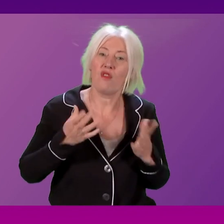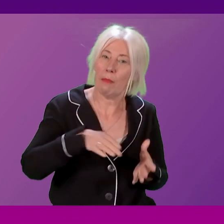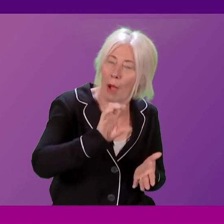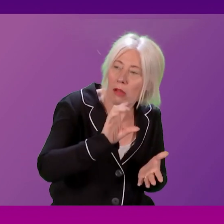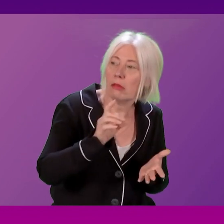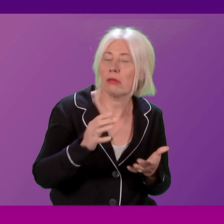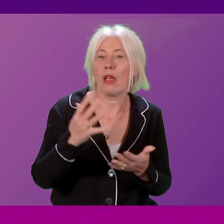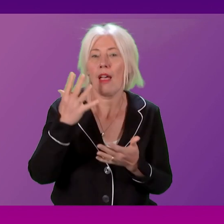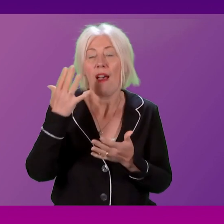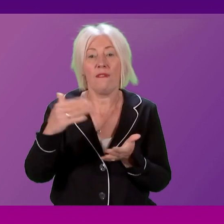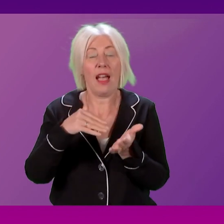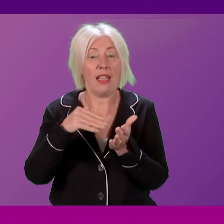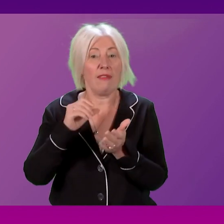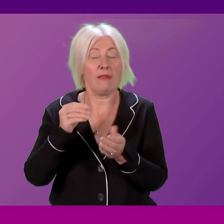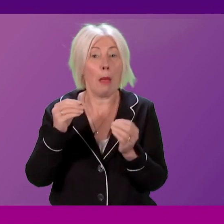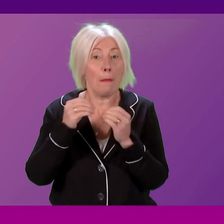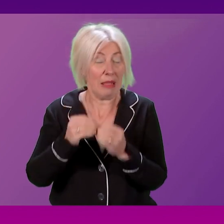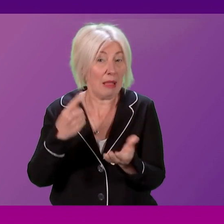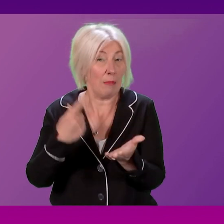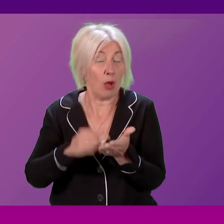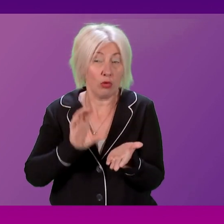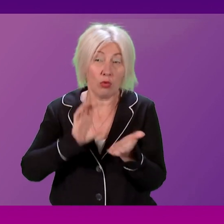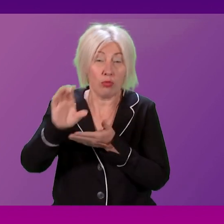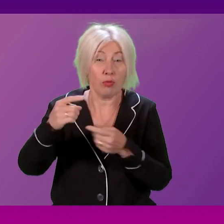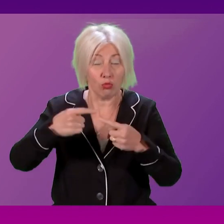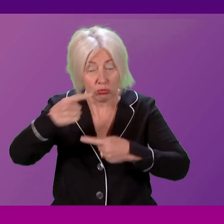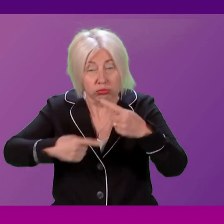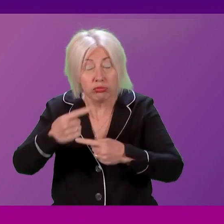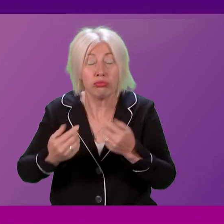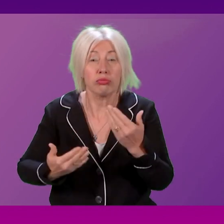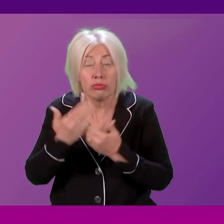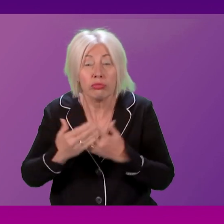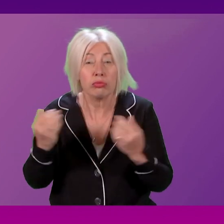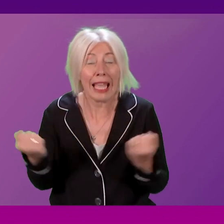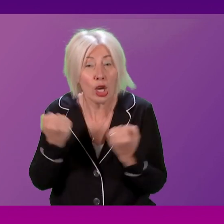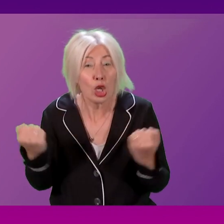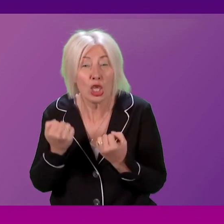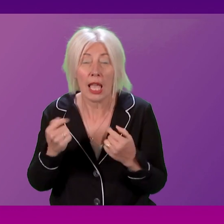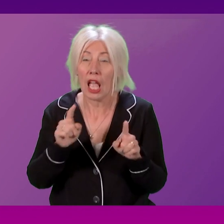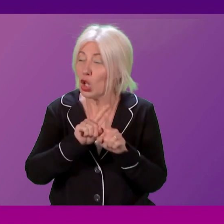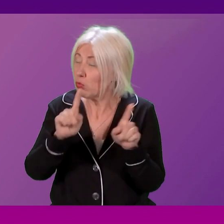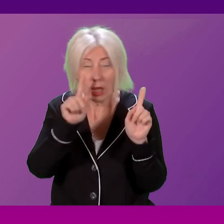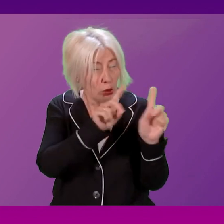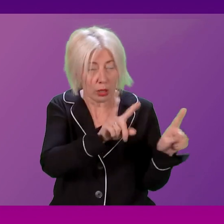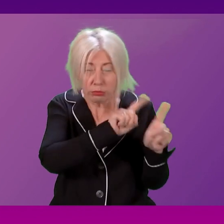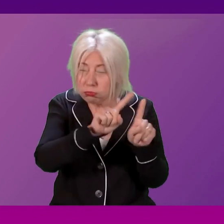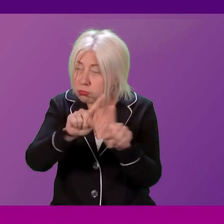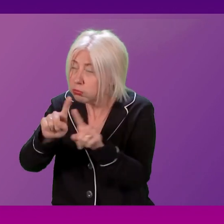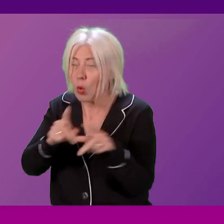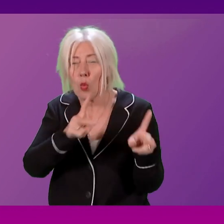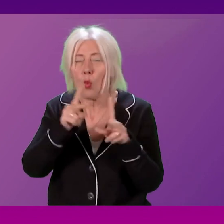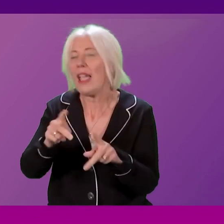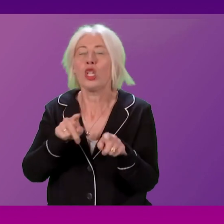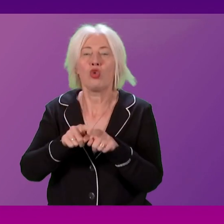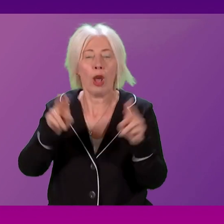in the net zero energy economy, a new climate change adaptation programme, a heat and buildings bill and a natural environment